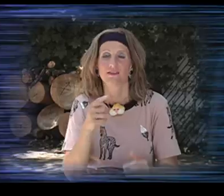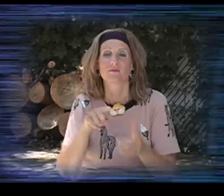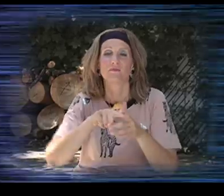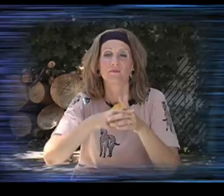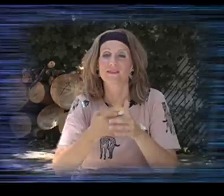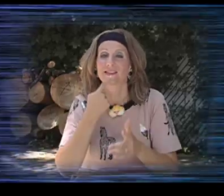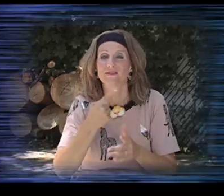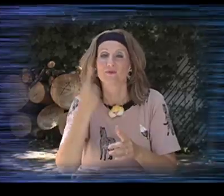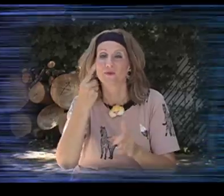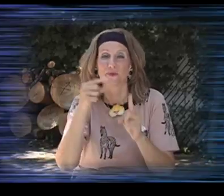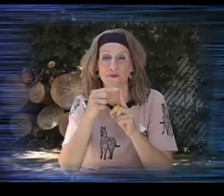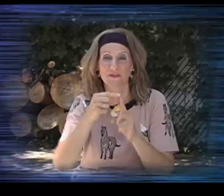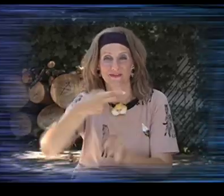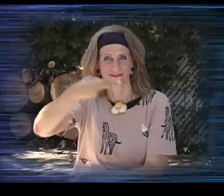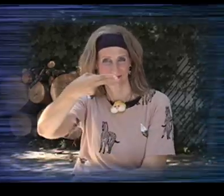And they started to say one word.